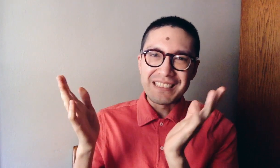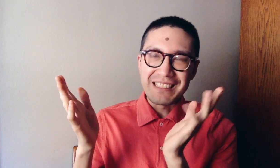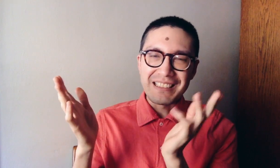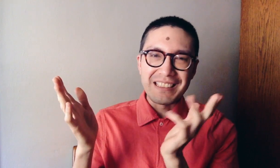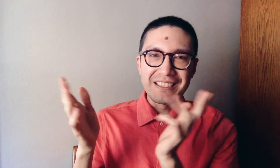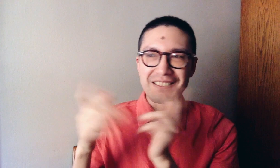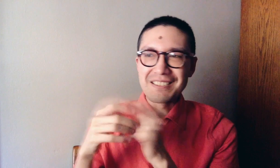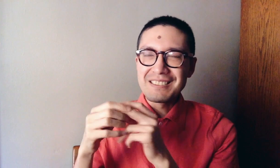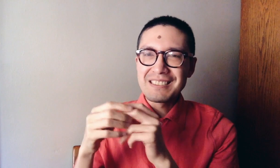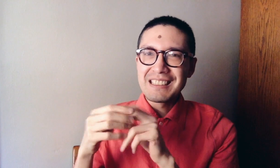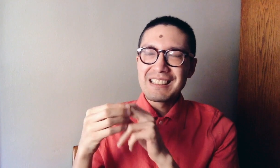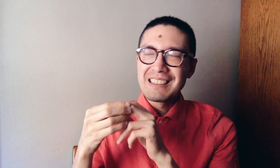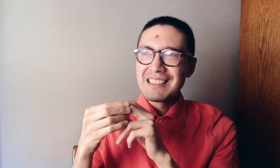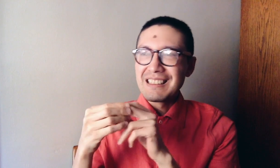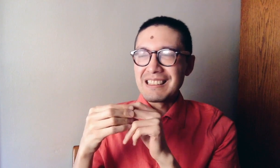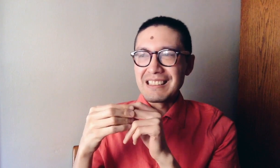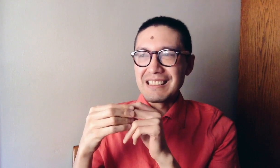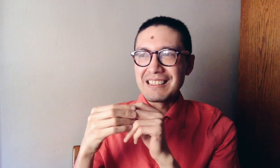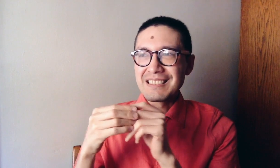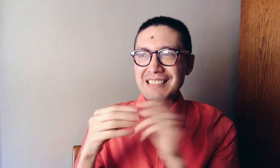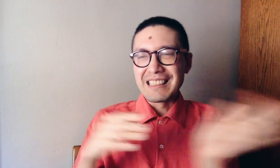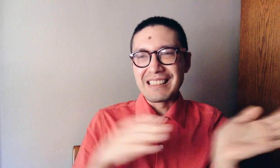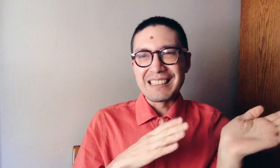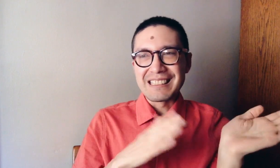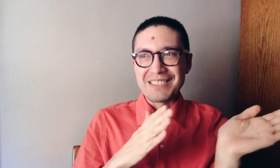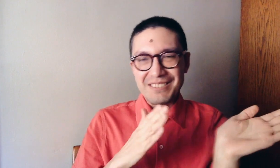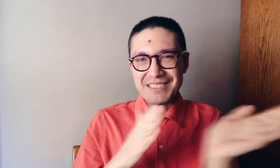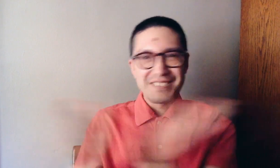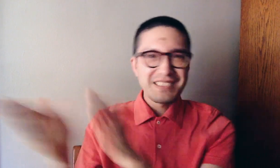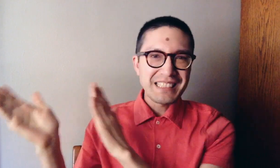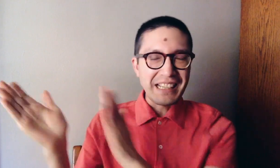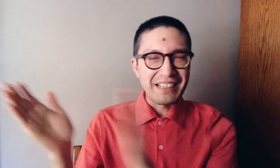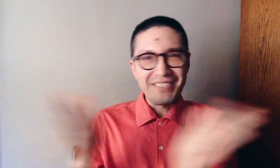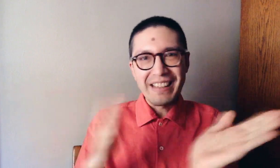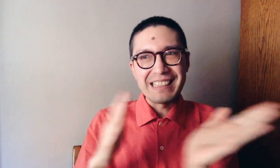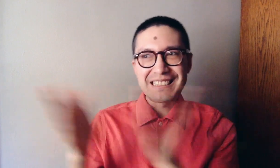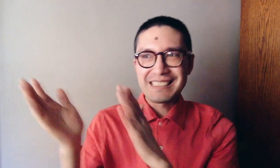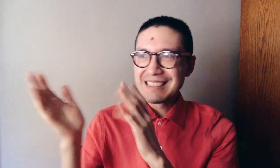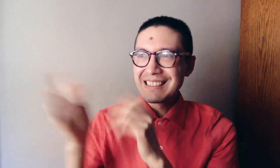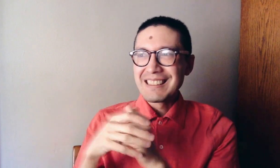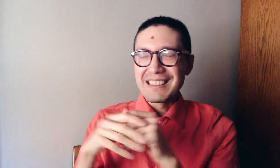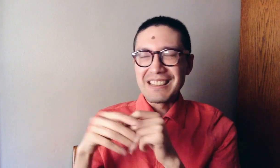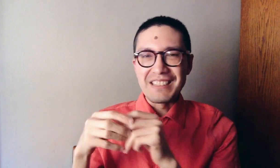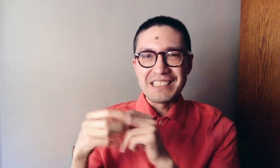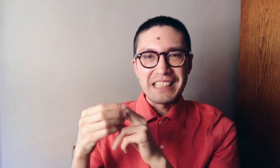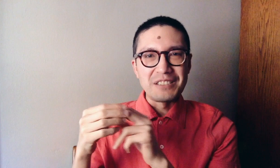I'm going to do in this sort of second phase of the channel.